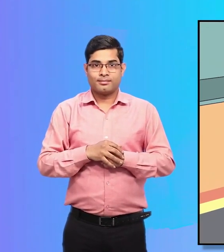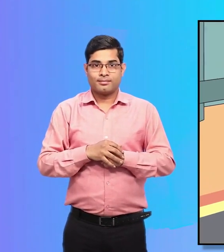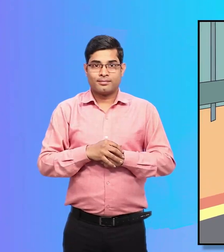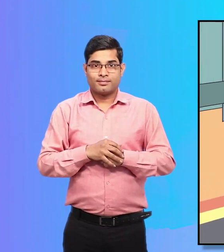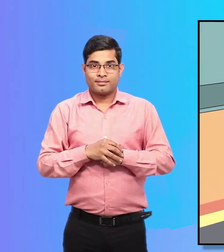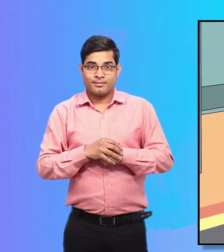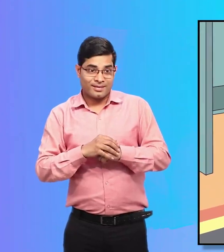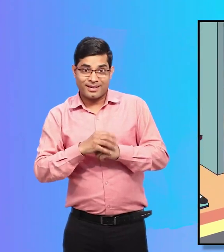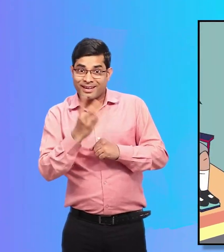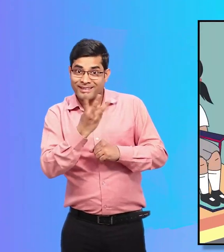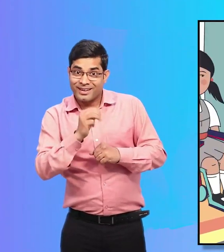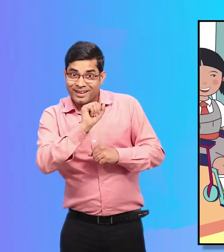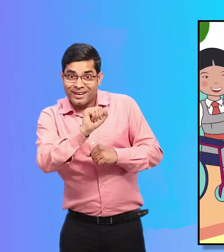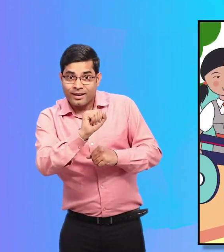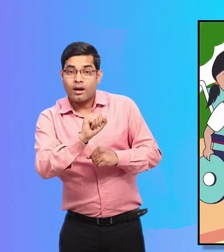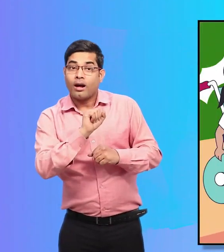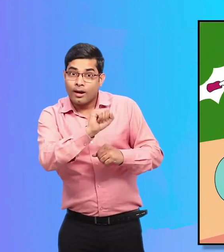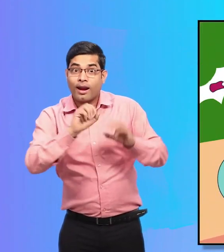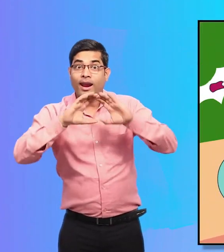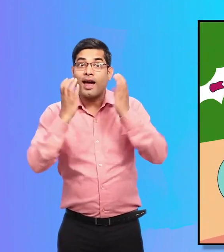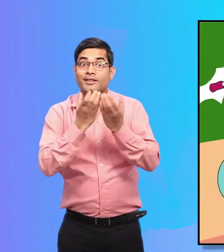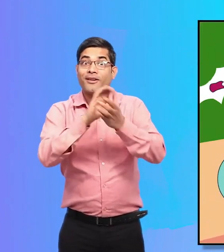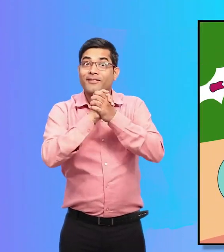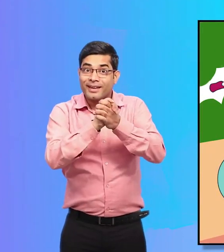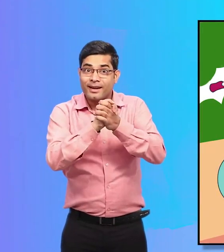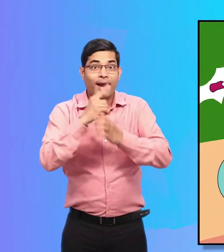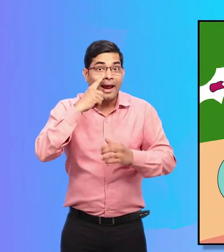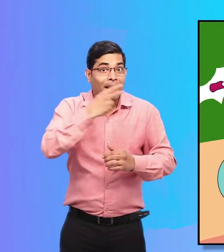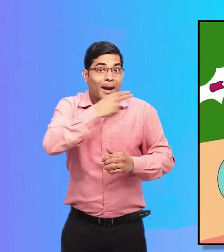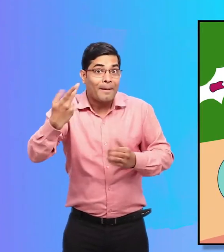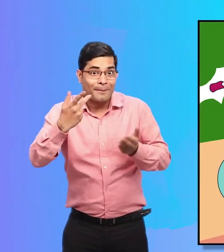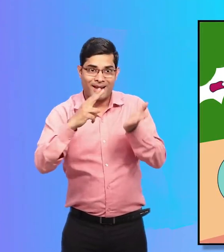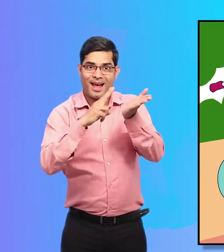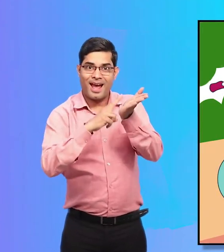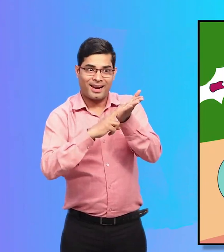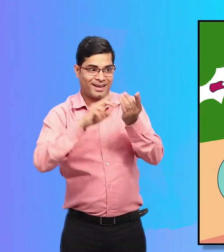and Neeti, their classmate is seen coming to the bus stop in a wheelchair.